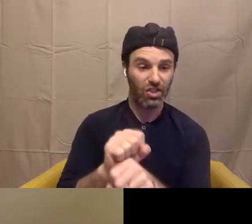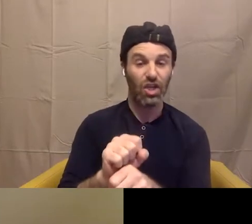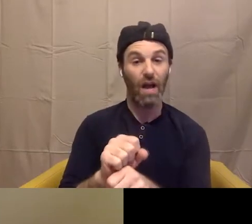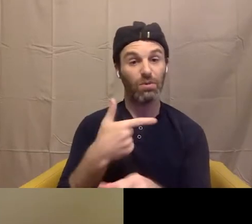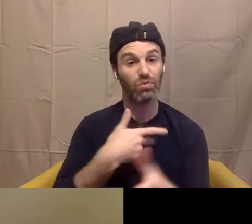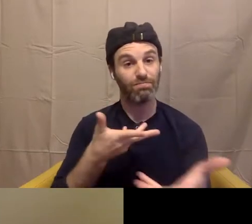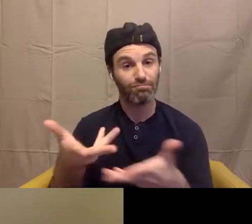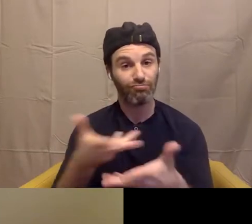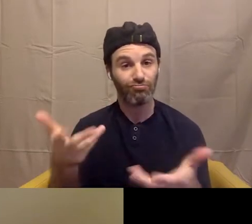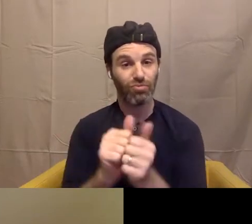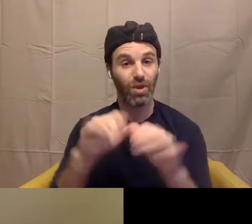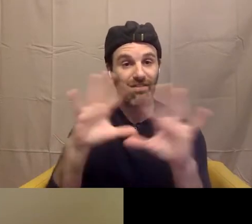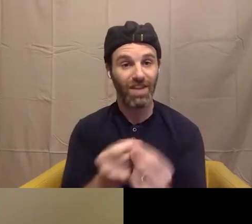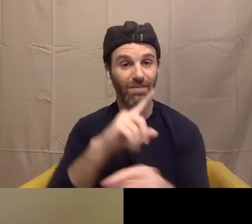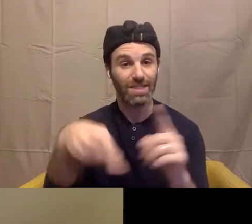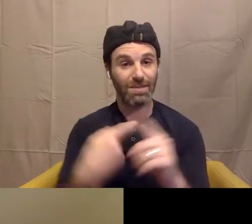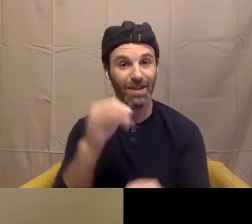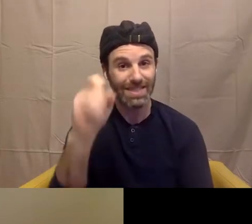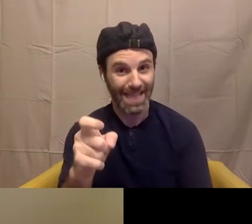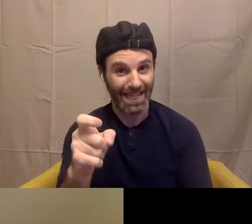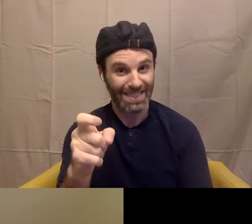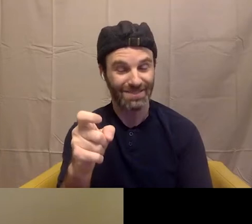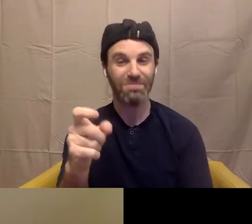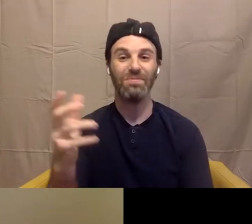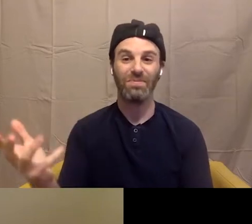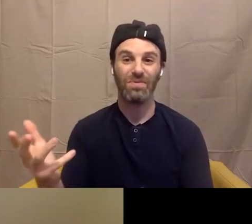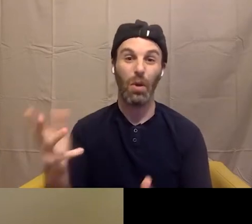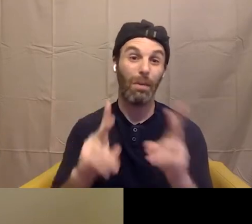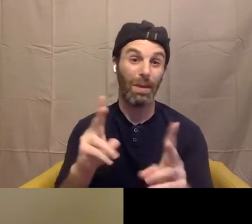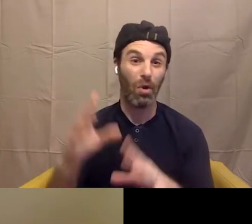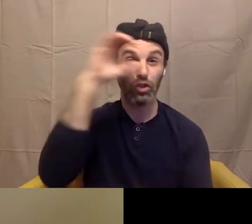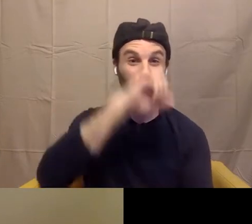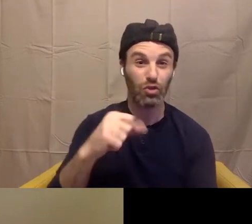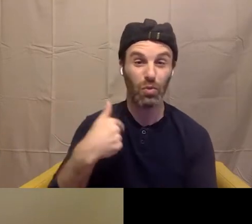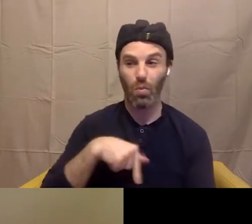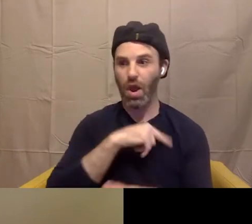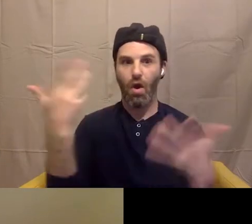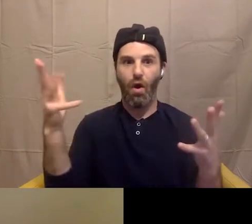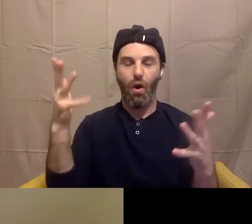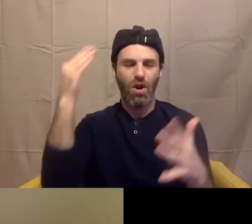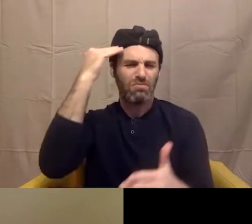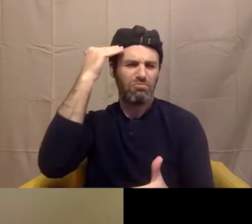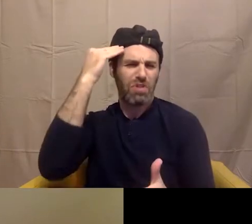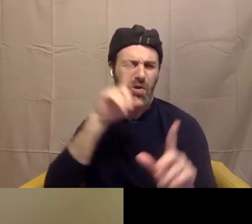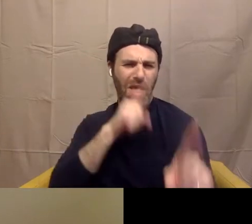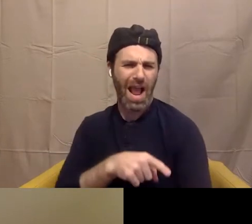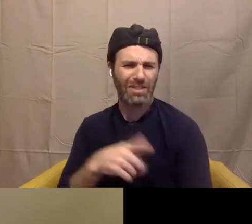And so people can assume that that means that we always have the answers or that we're always prepared. And